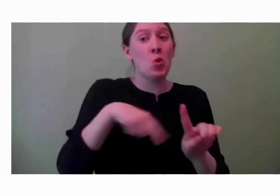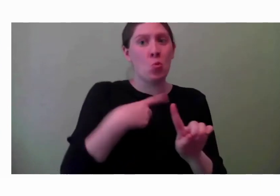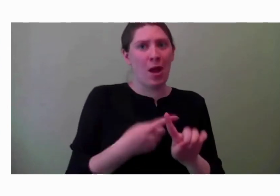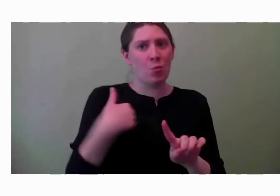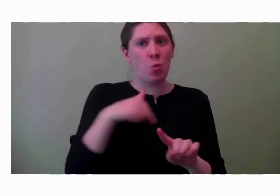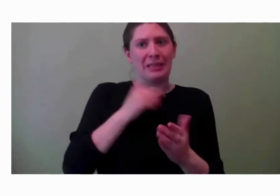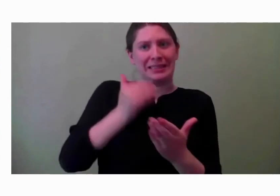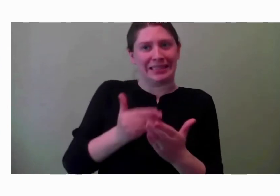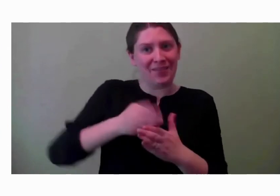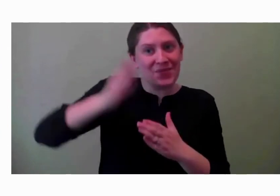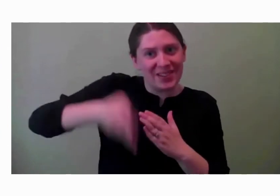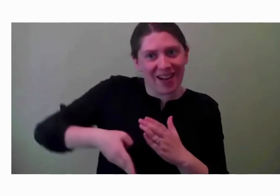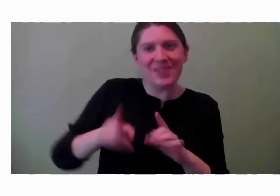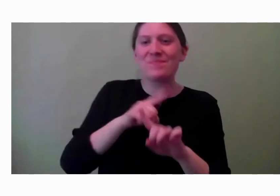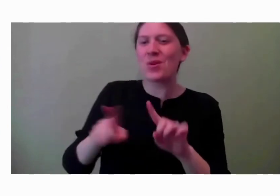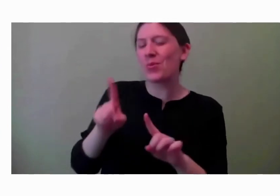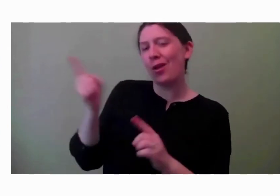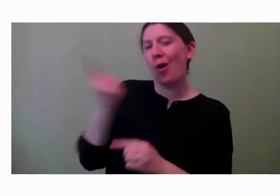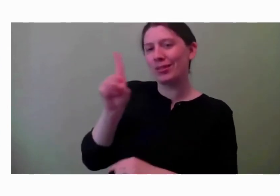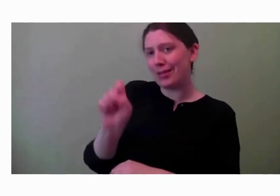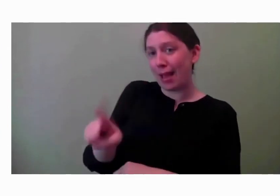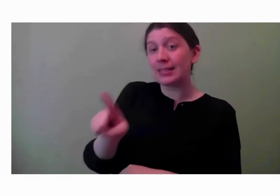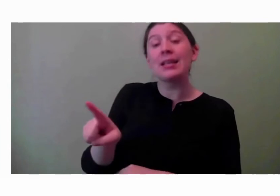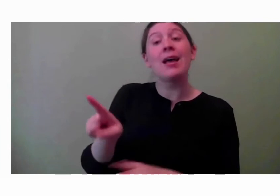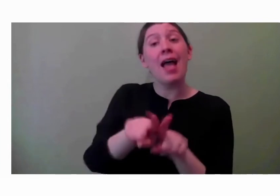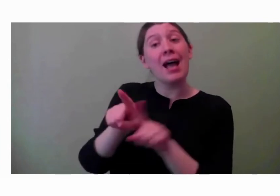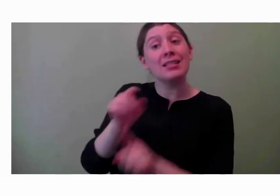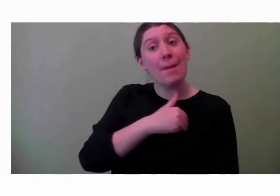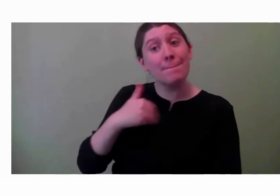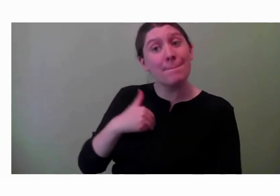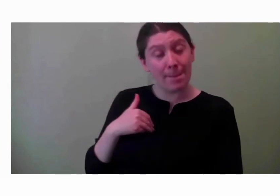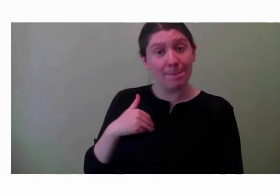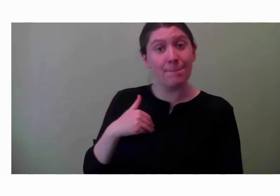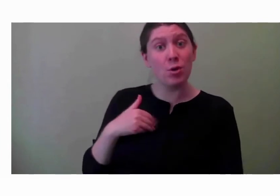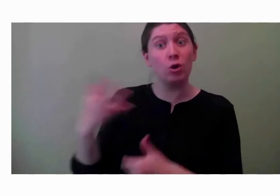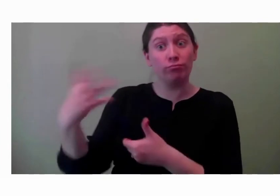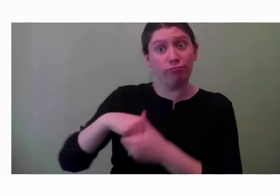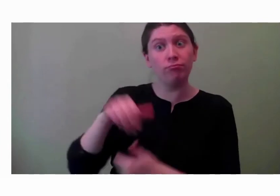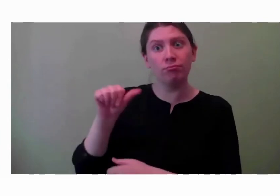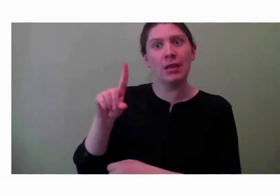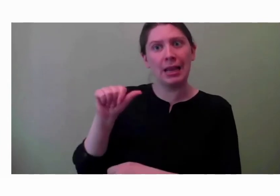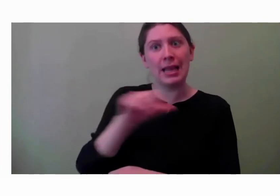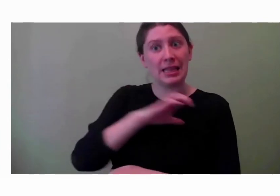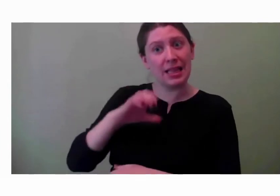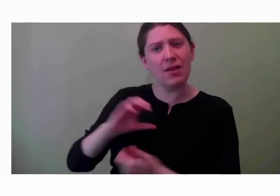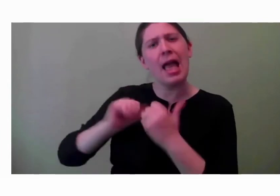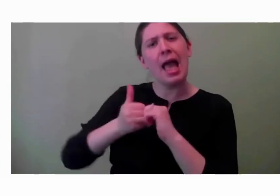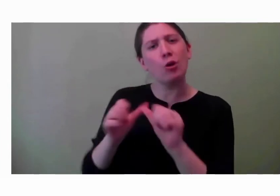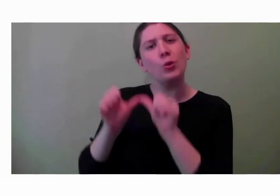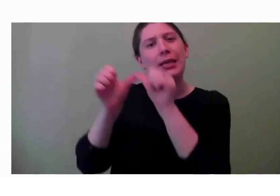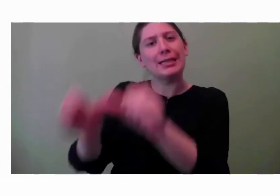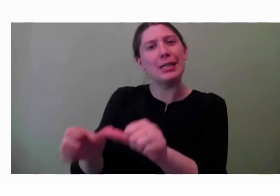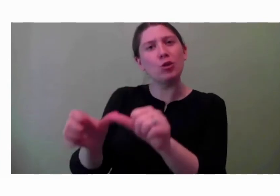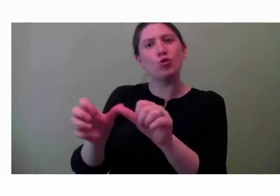As a member organization of ADA Cleveland, how will RectiConnect continue to forward the mission of ADA Cleveland this upcoming year?